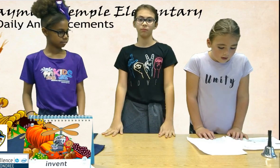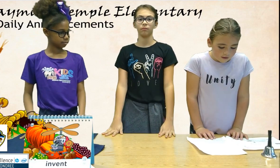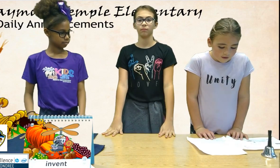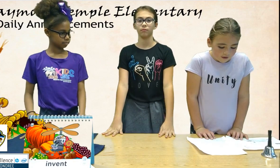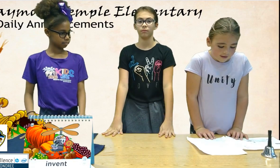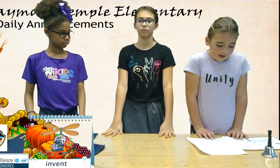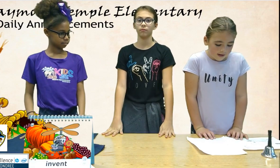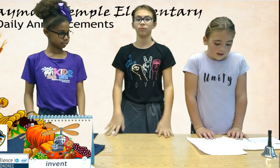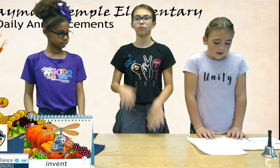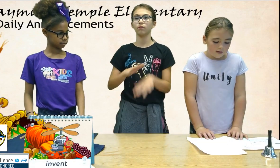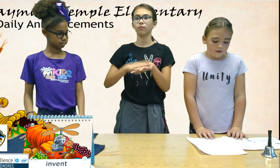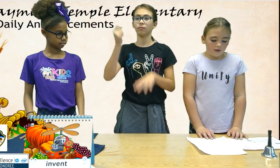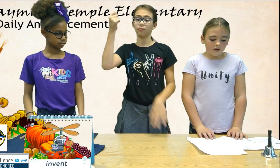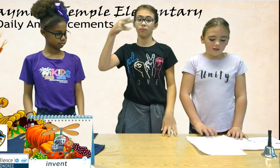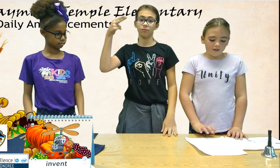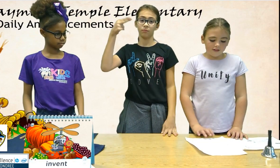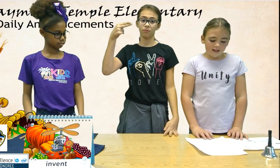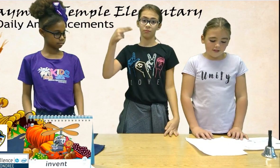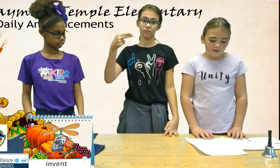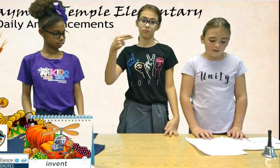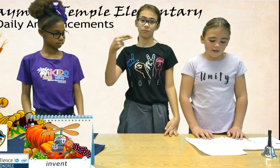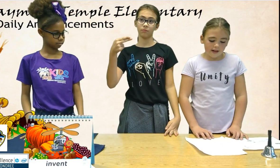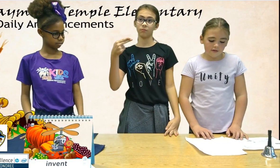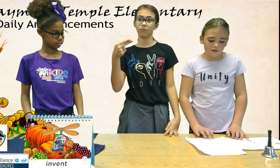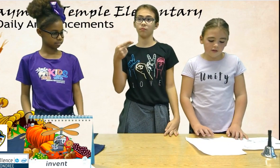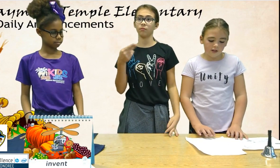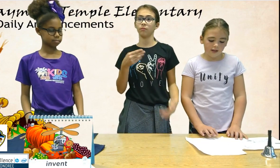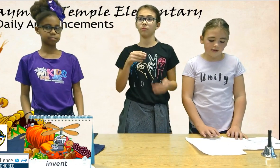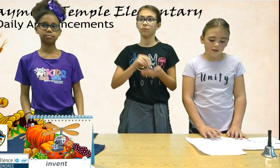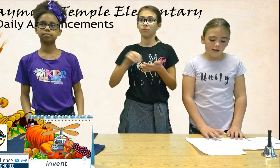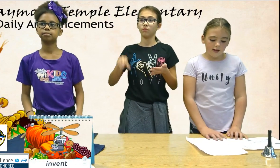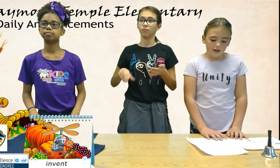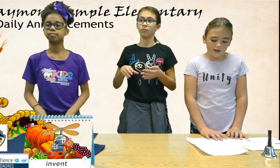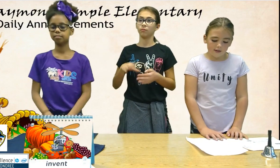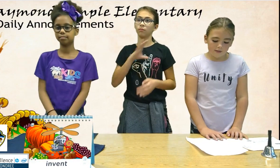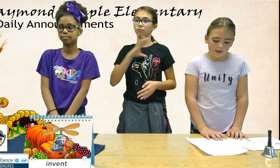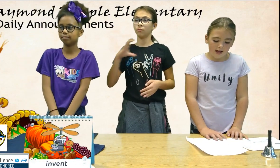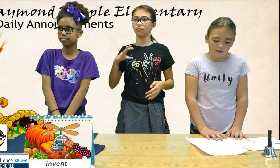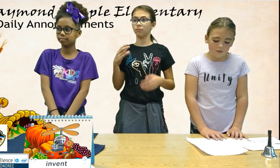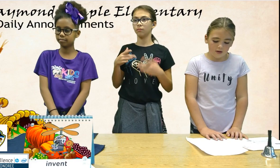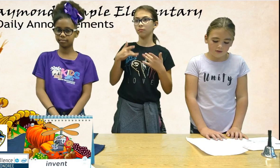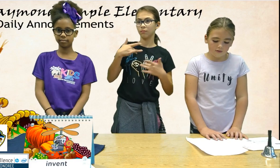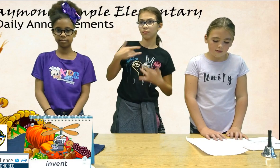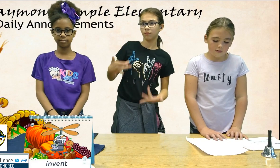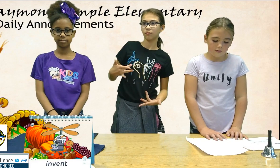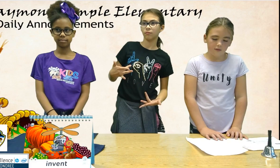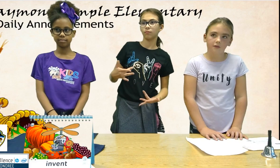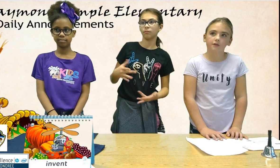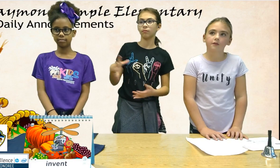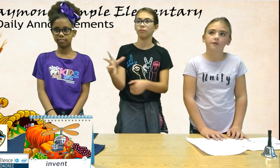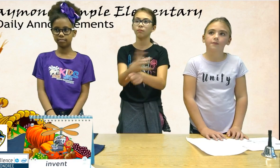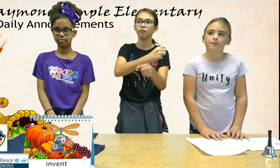On Thursday, Student Council collects cans and plastic bottles.